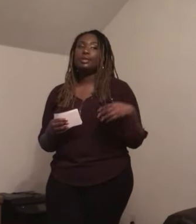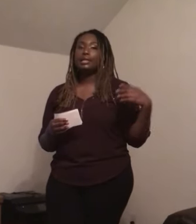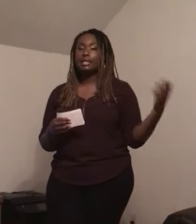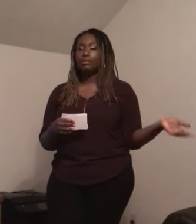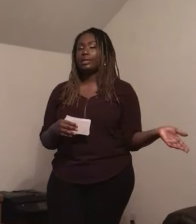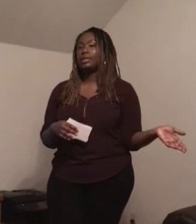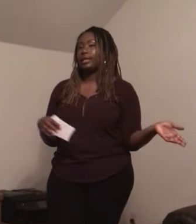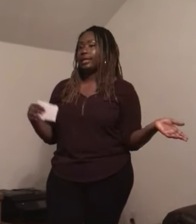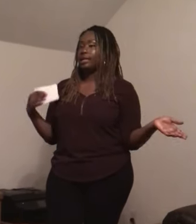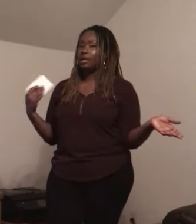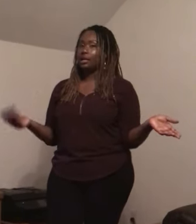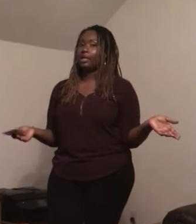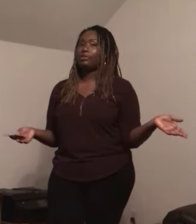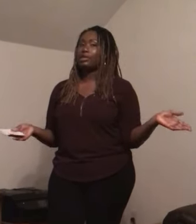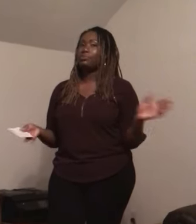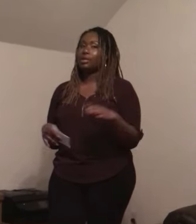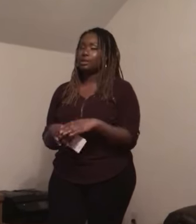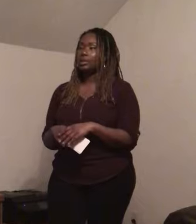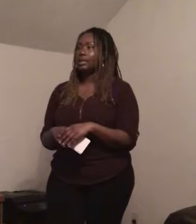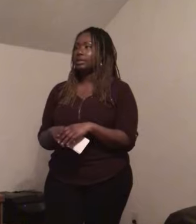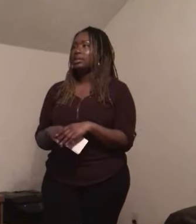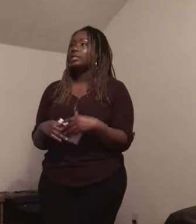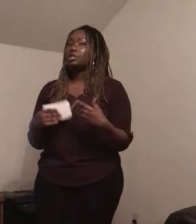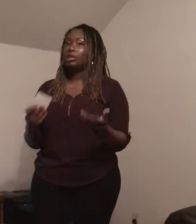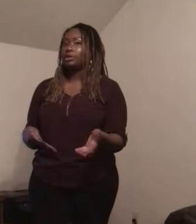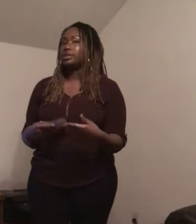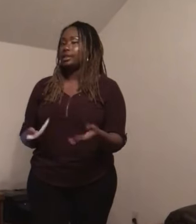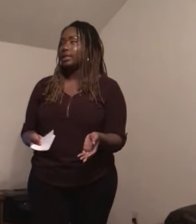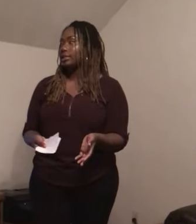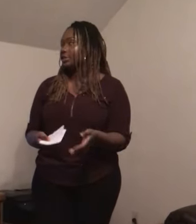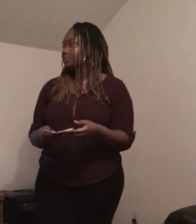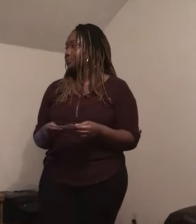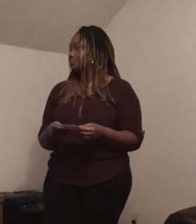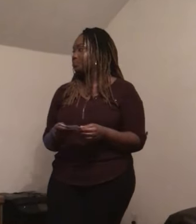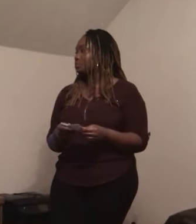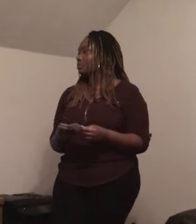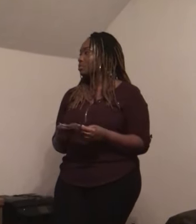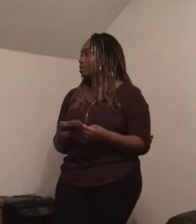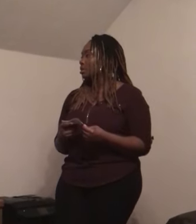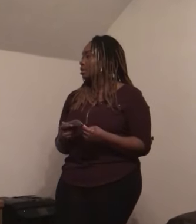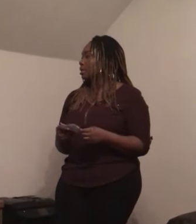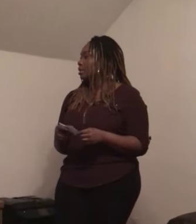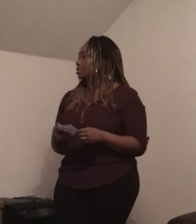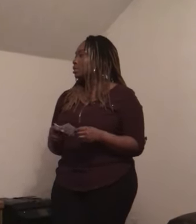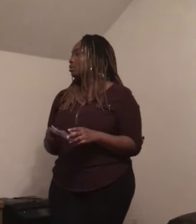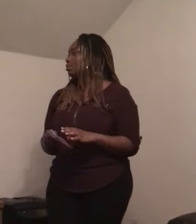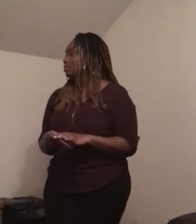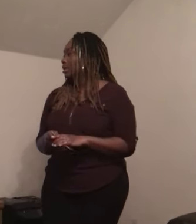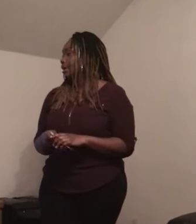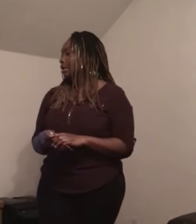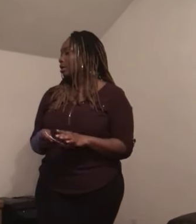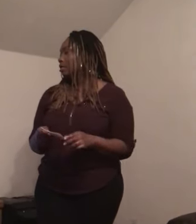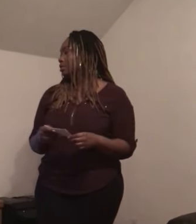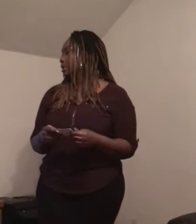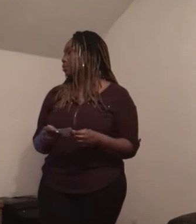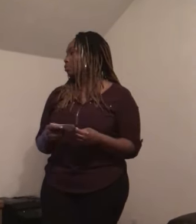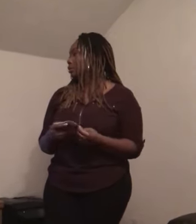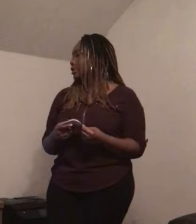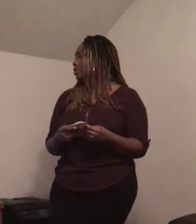hearing and non-hearing brought together to learn together. So, in conclusion, words